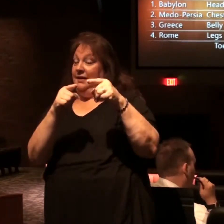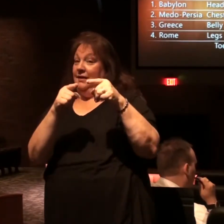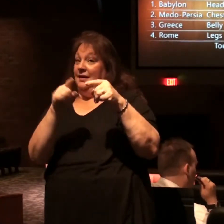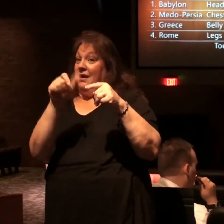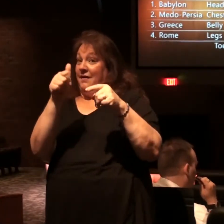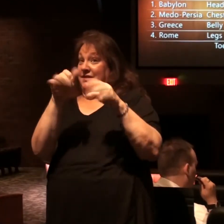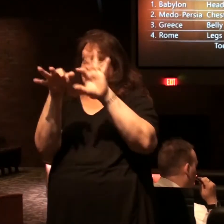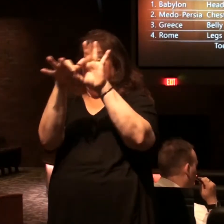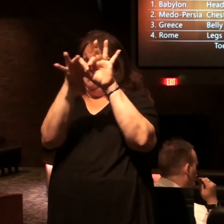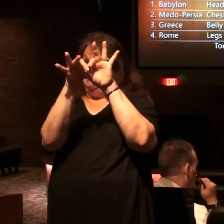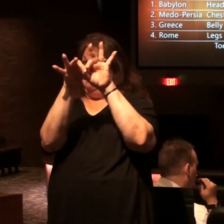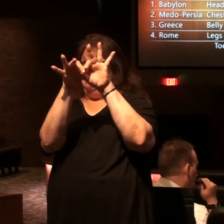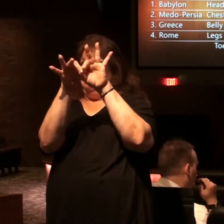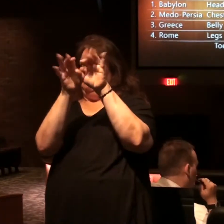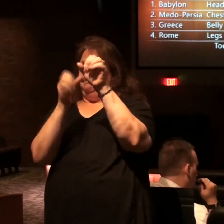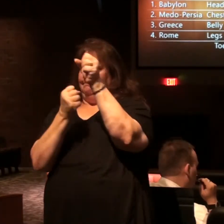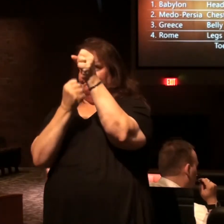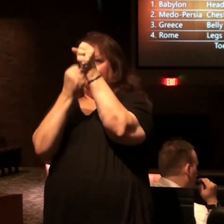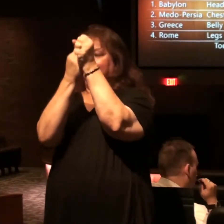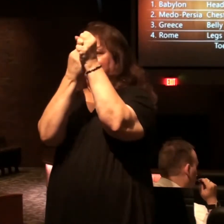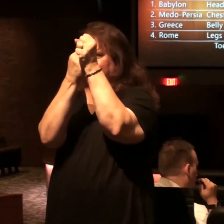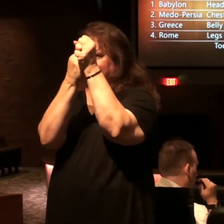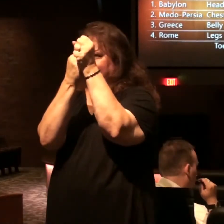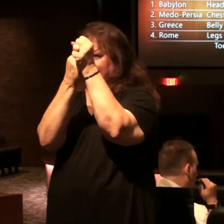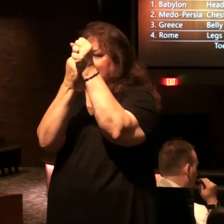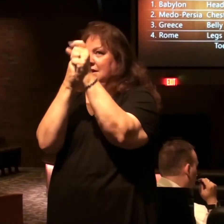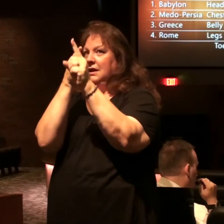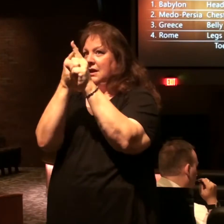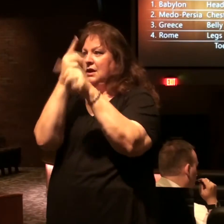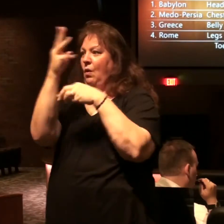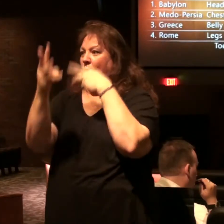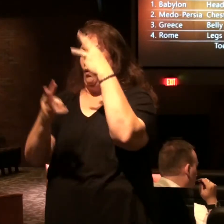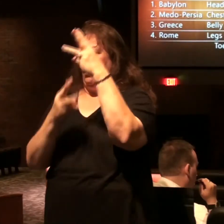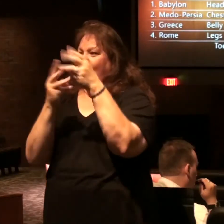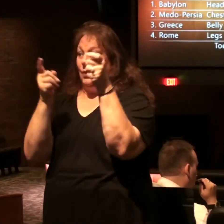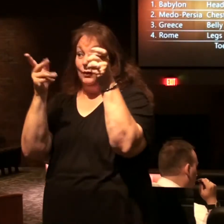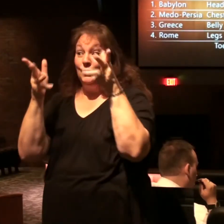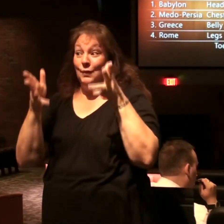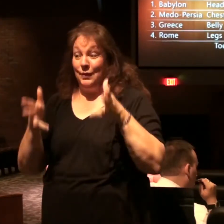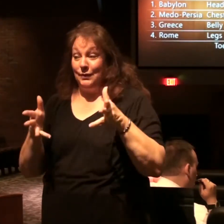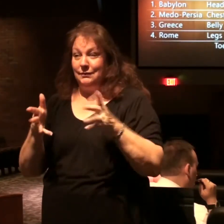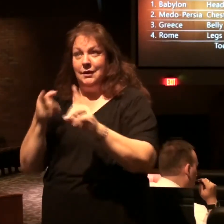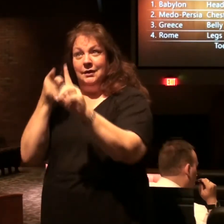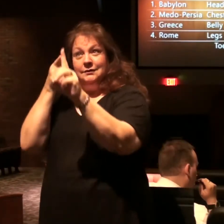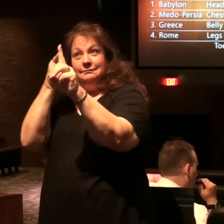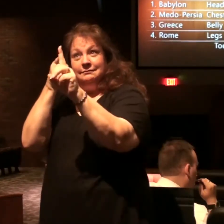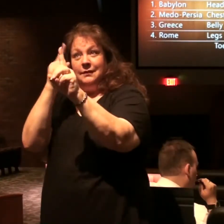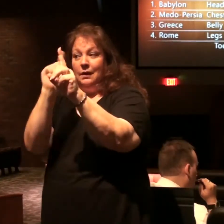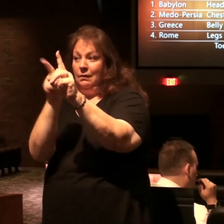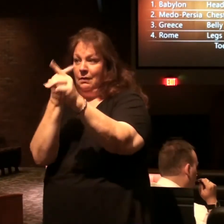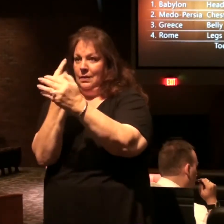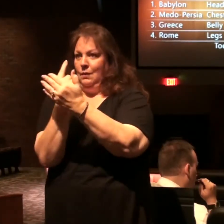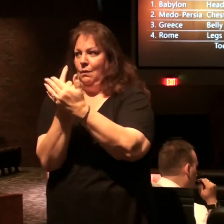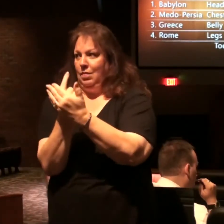in that ten nation confederacy he becomes world ruler the object the only